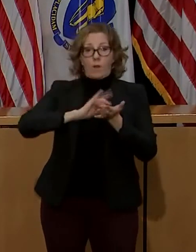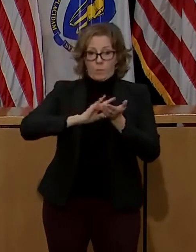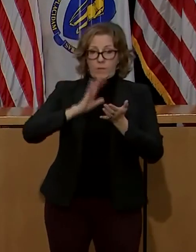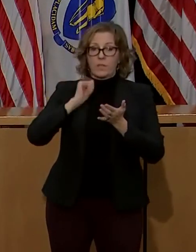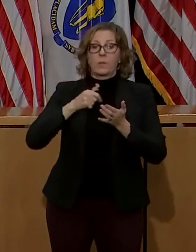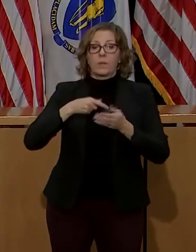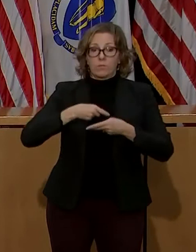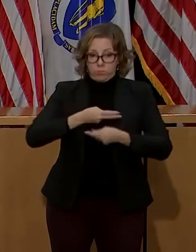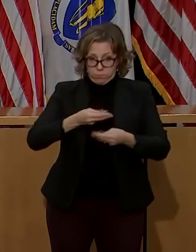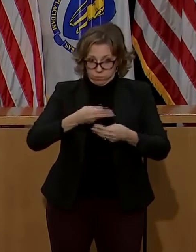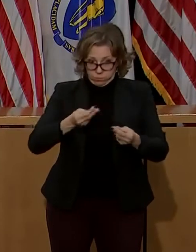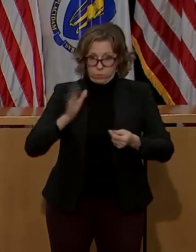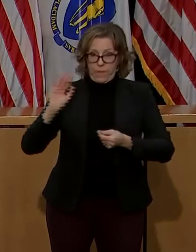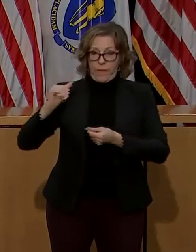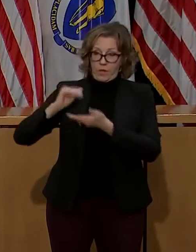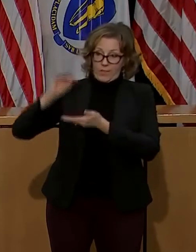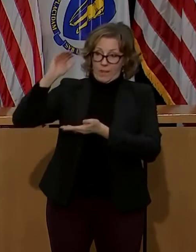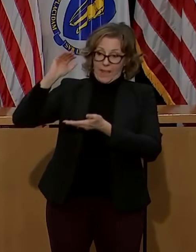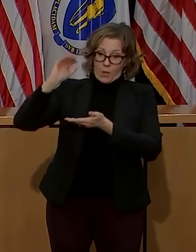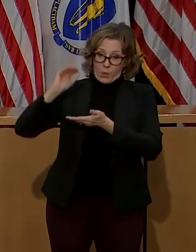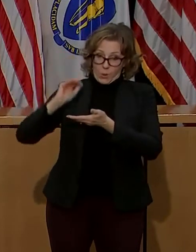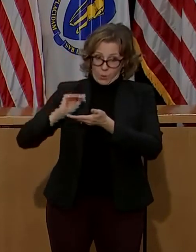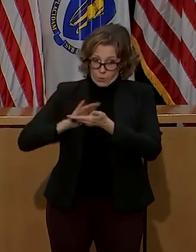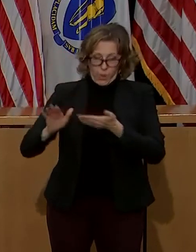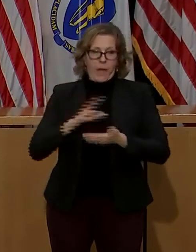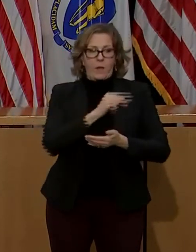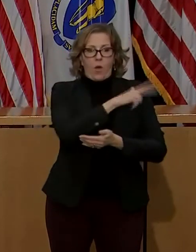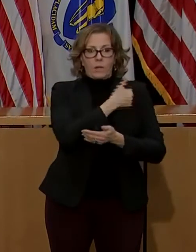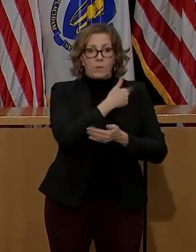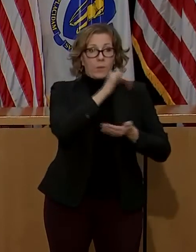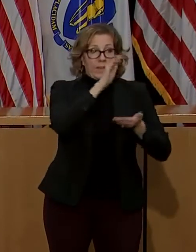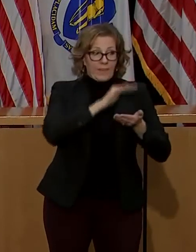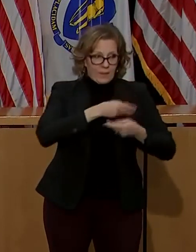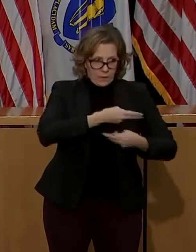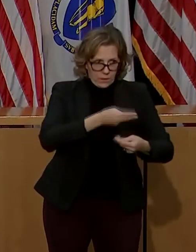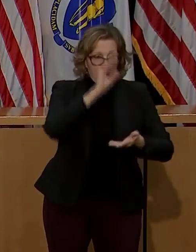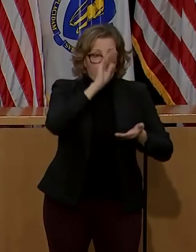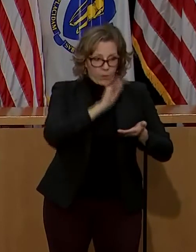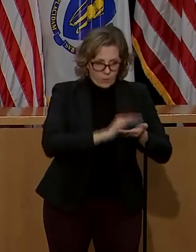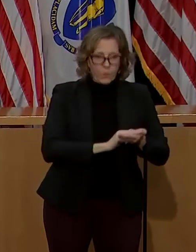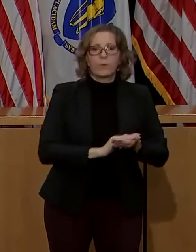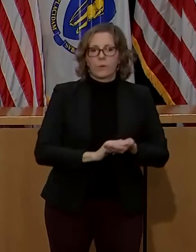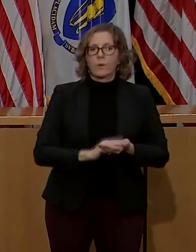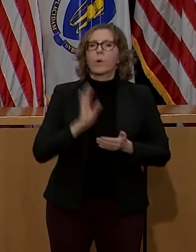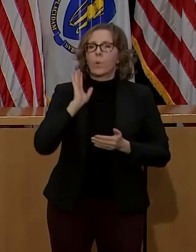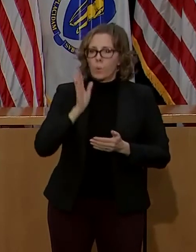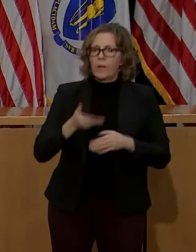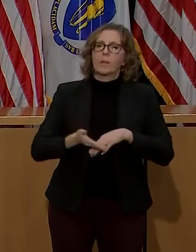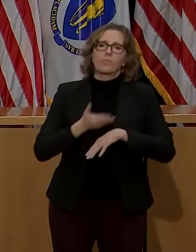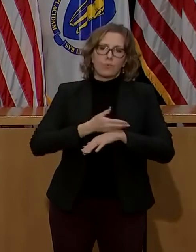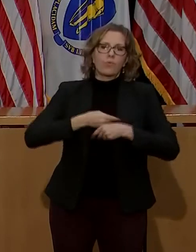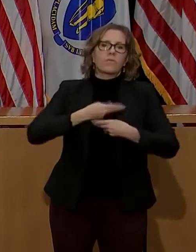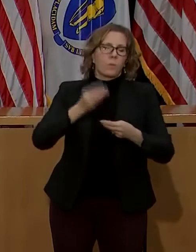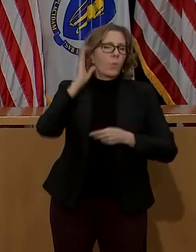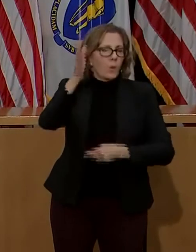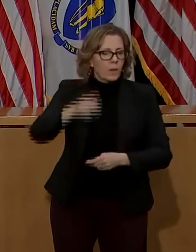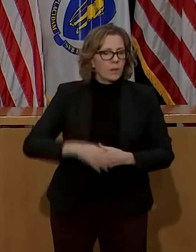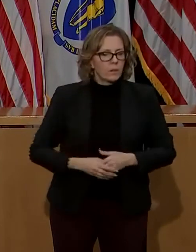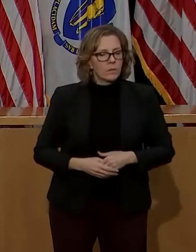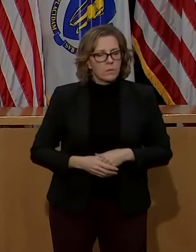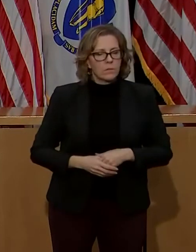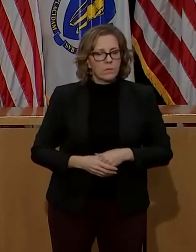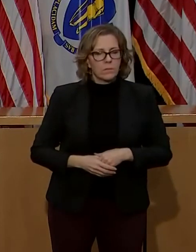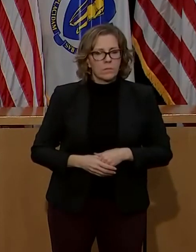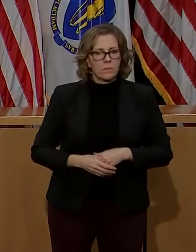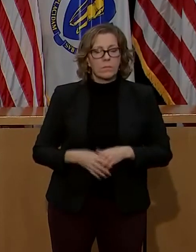through their supply, our ratio of doses administered compared to doses distributed will improve. And